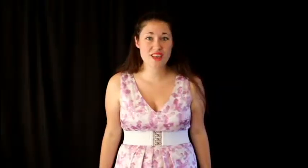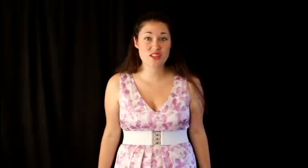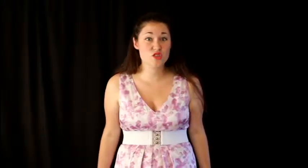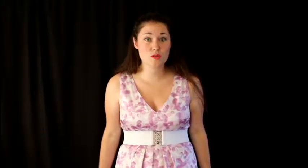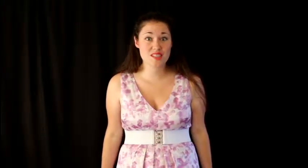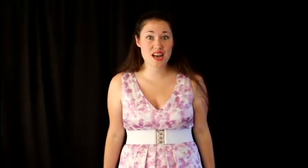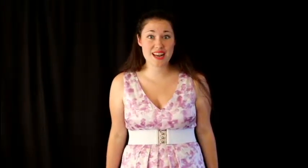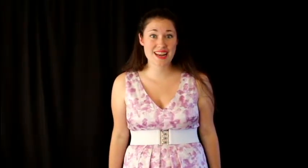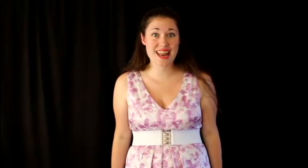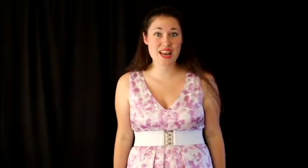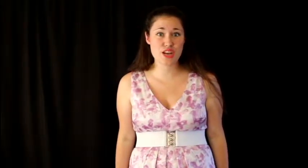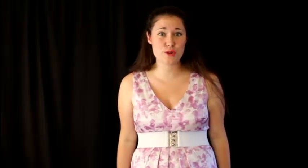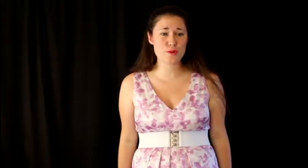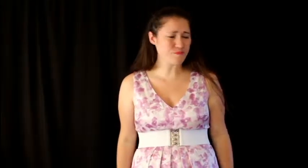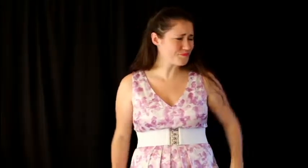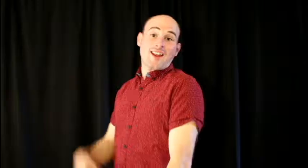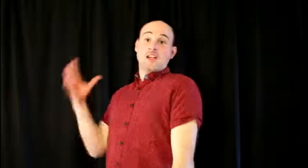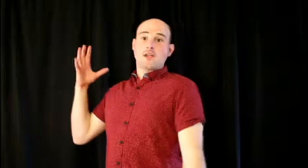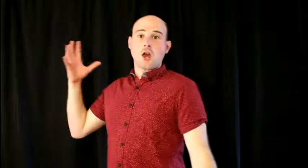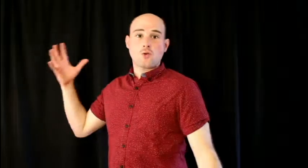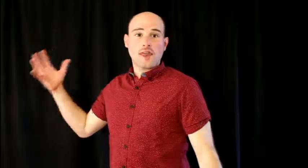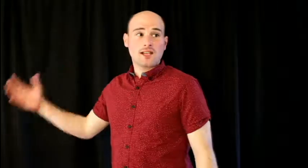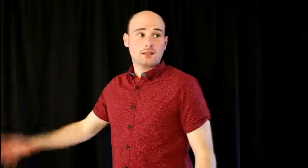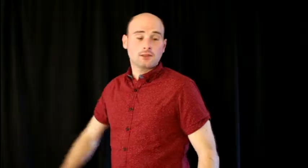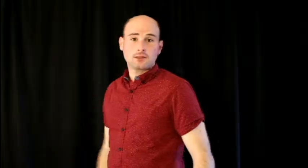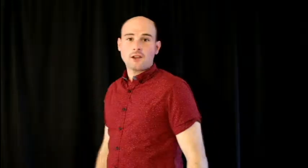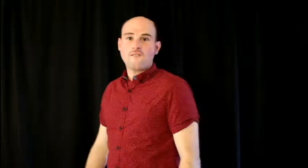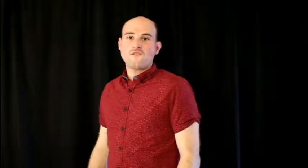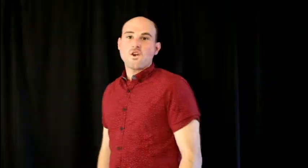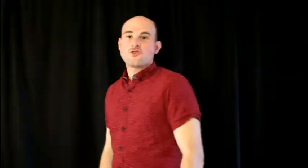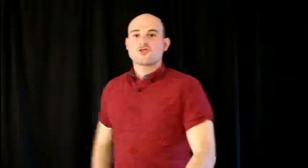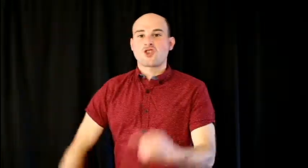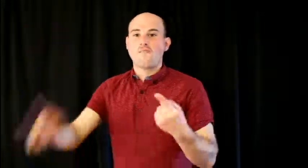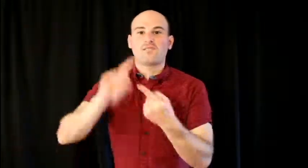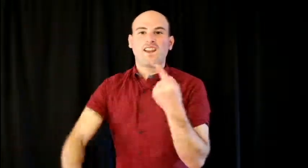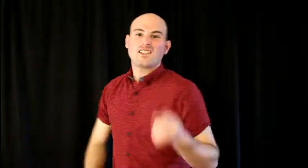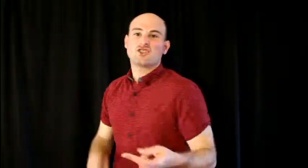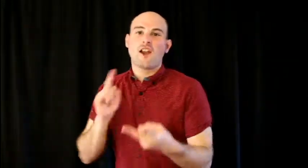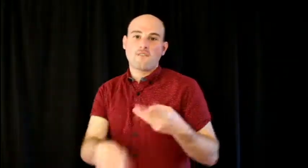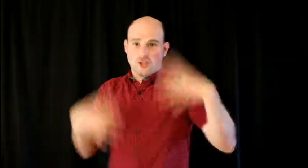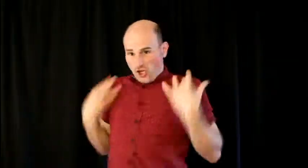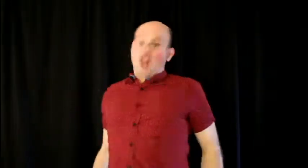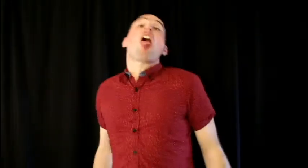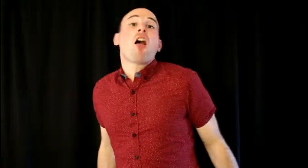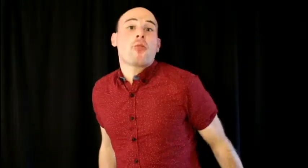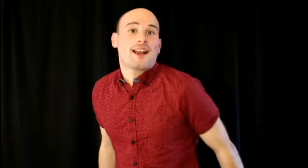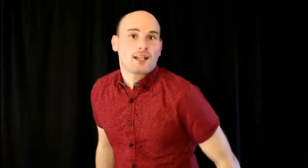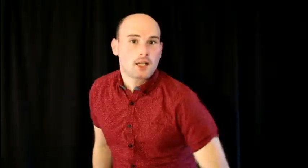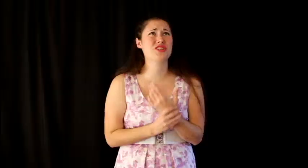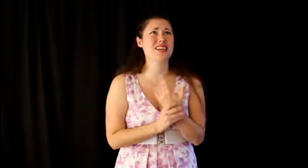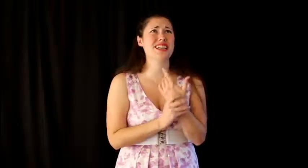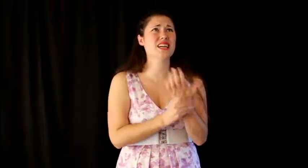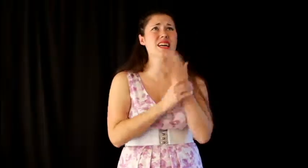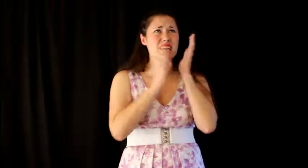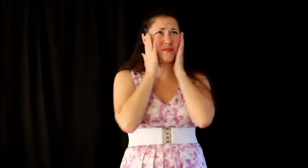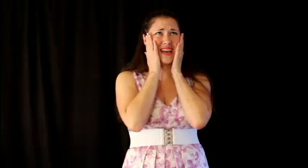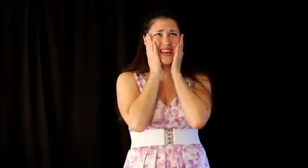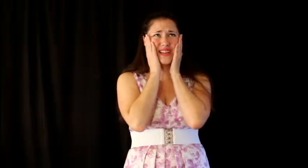unadulterated loathing. the moment I laid eyes on you. face, your voice, your flushing? What's this What's just